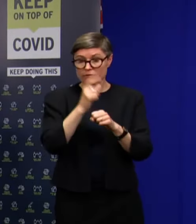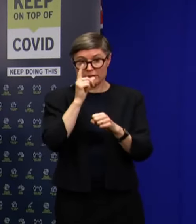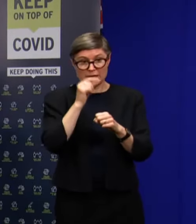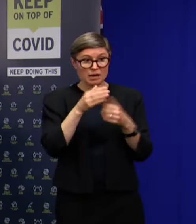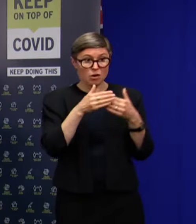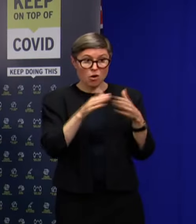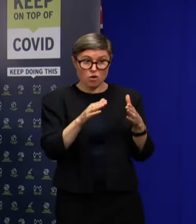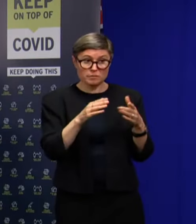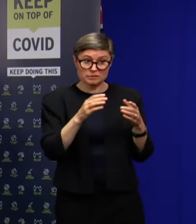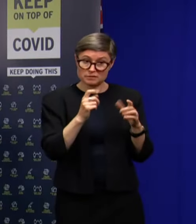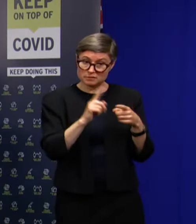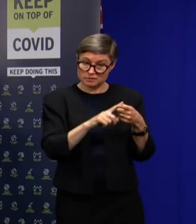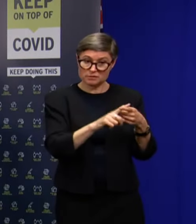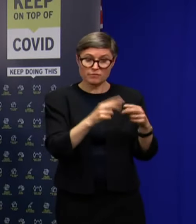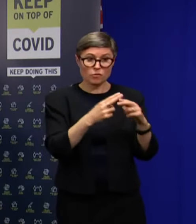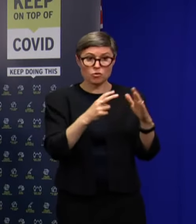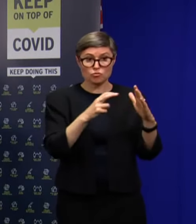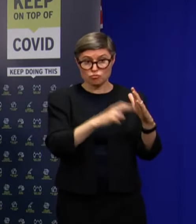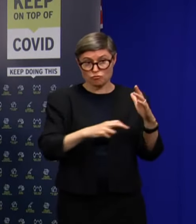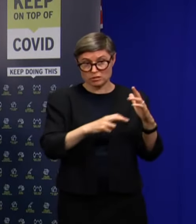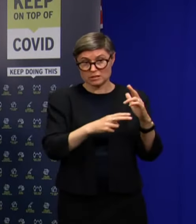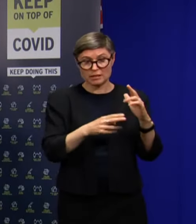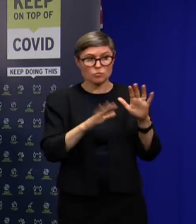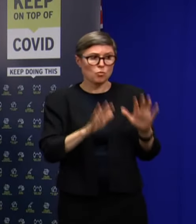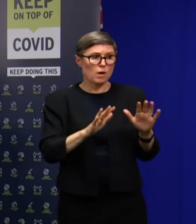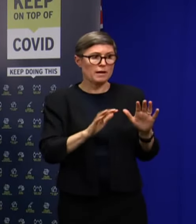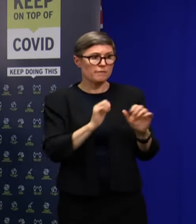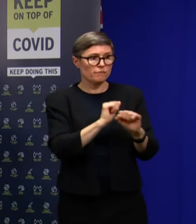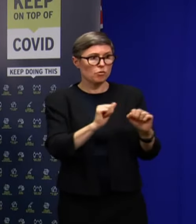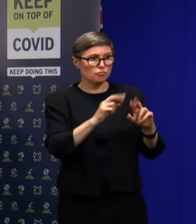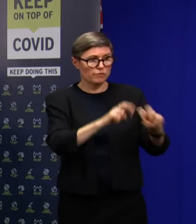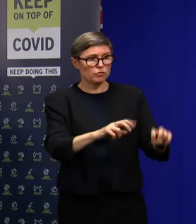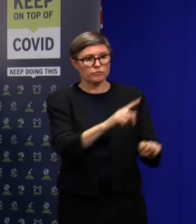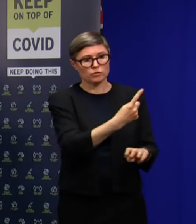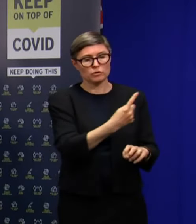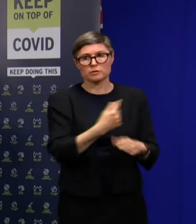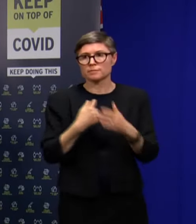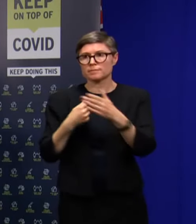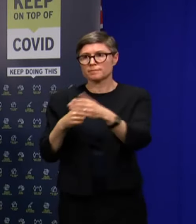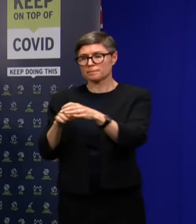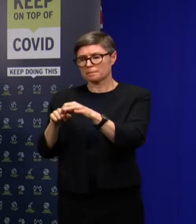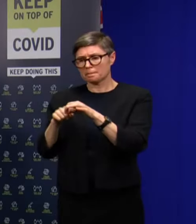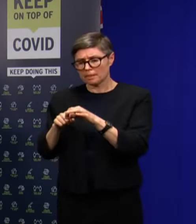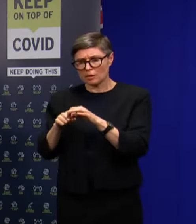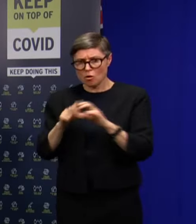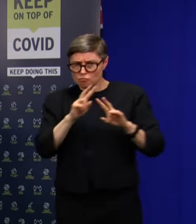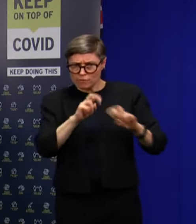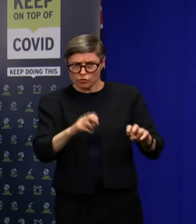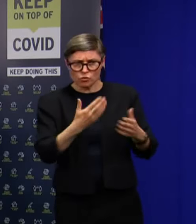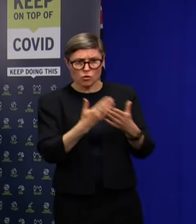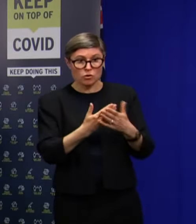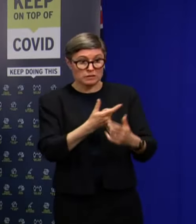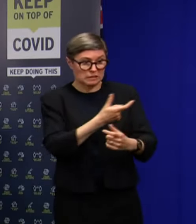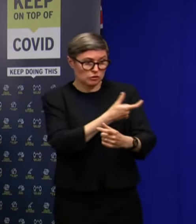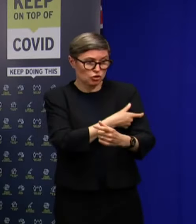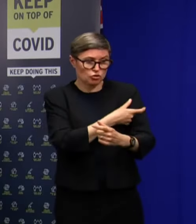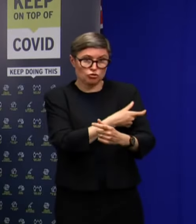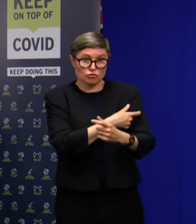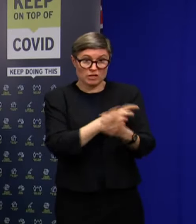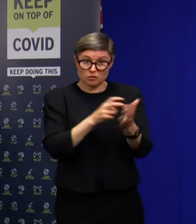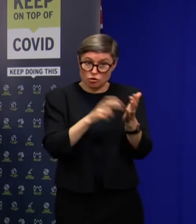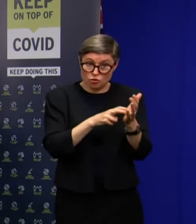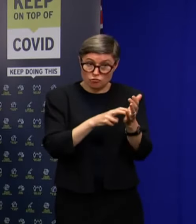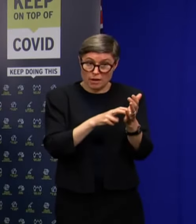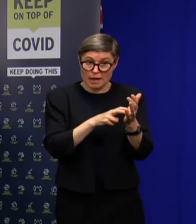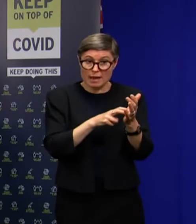as long as we're satisfied as a result of the review. Are you reviewing security contracts at all of those